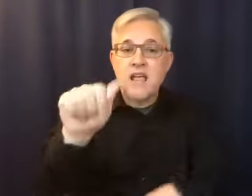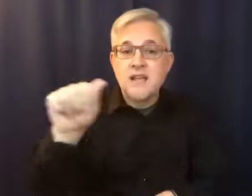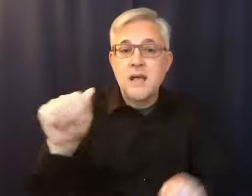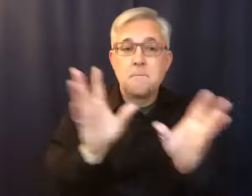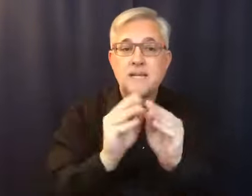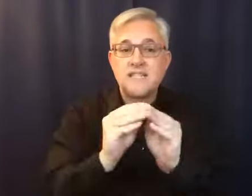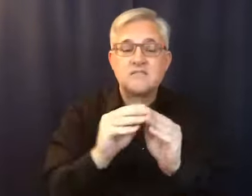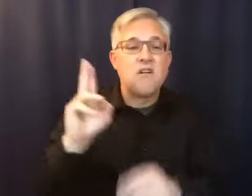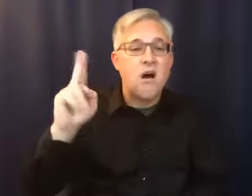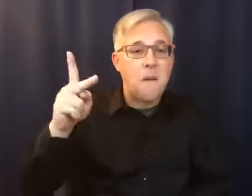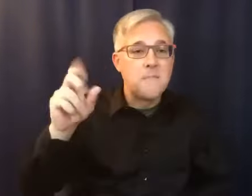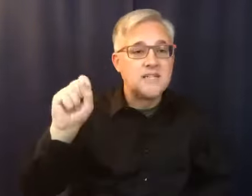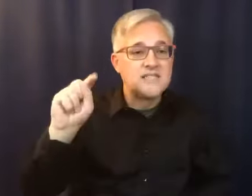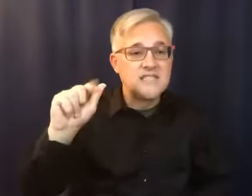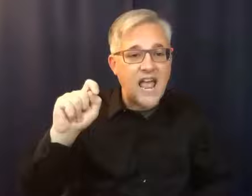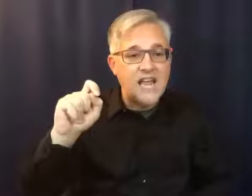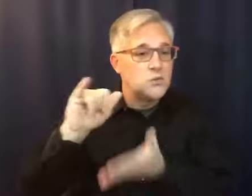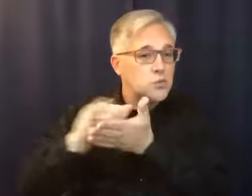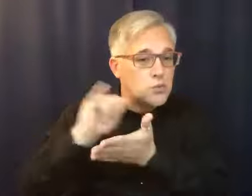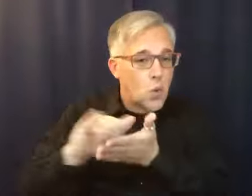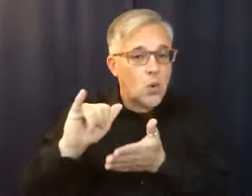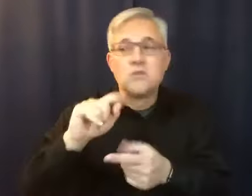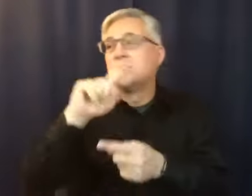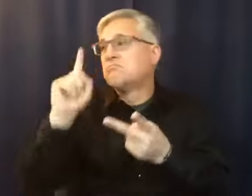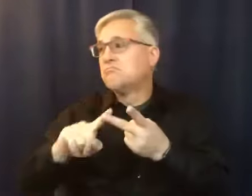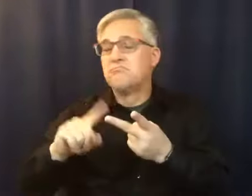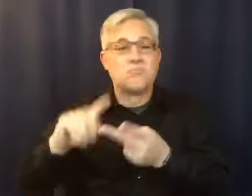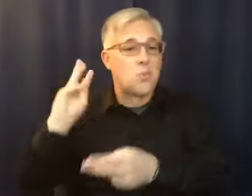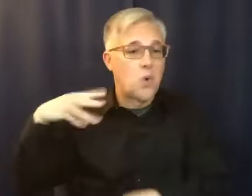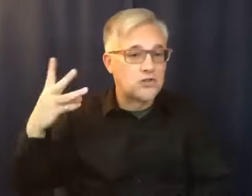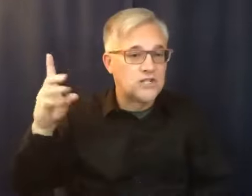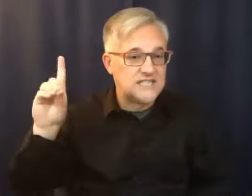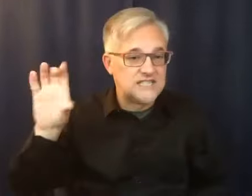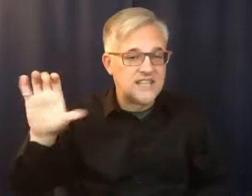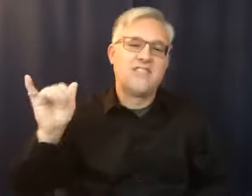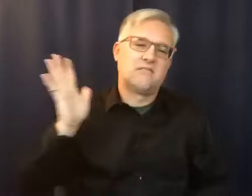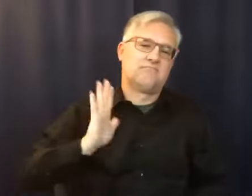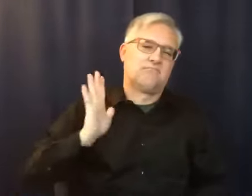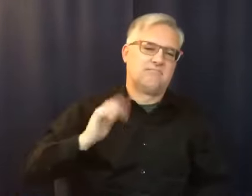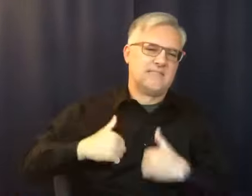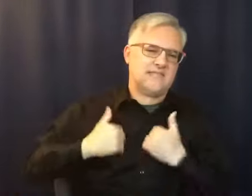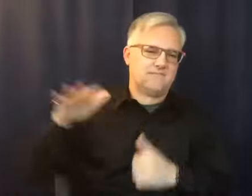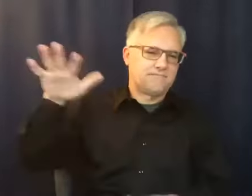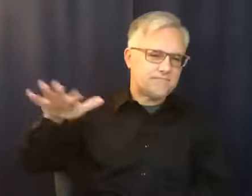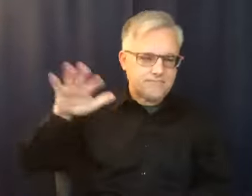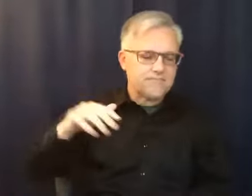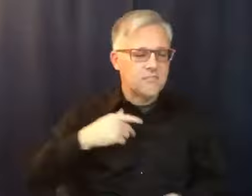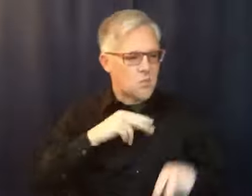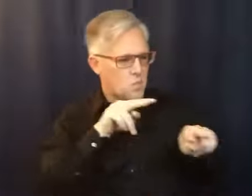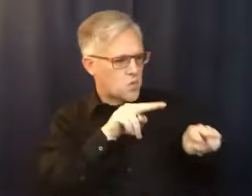go to meetings in the Washington DC area, because we lived in Reston then. And I watched her get sober. And